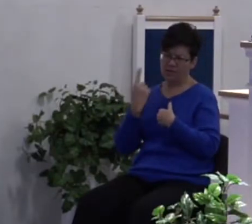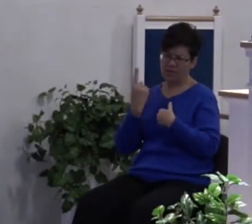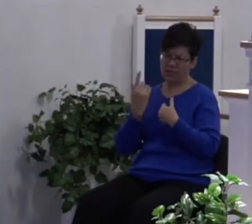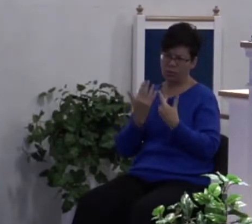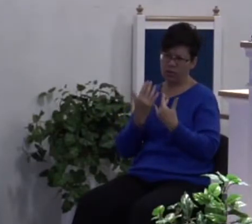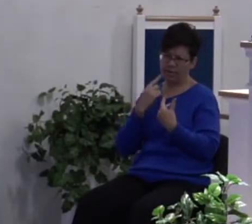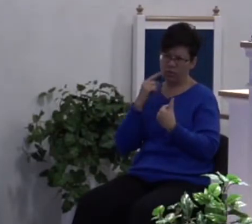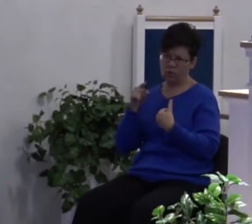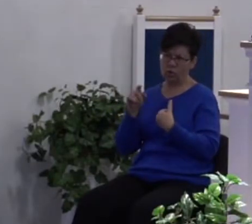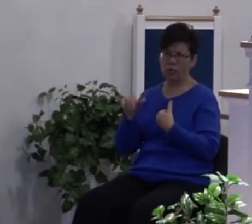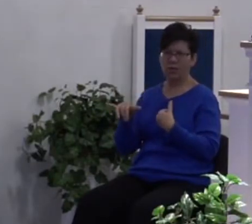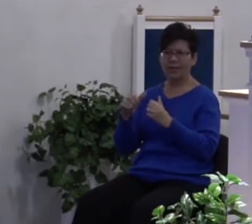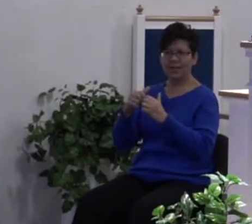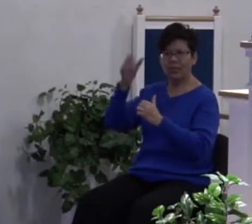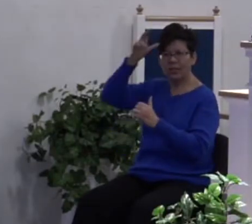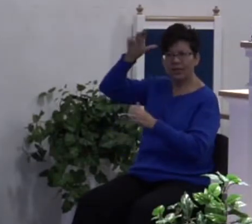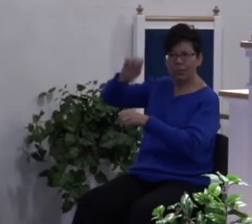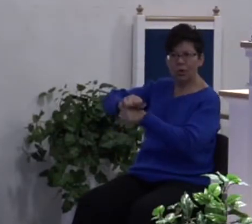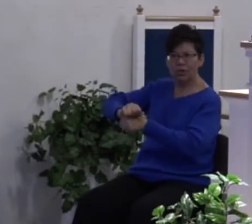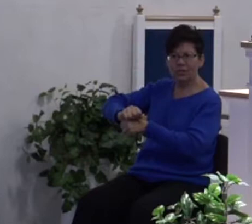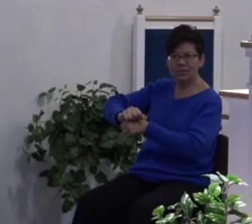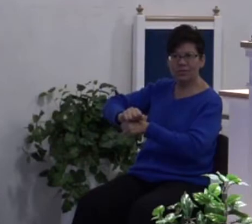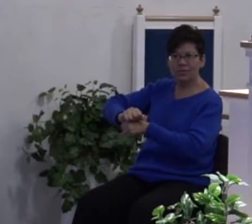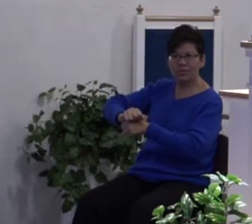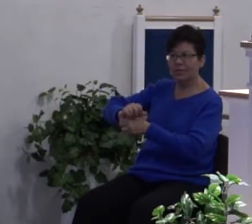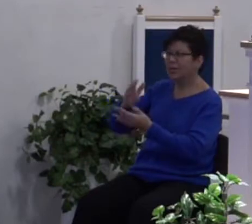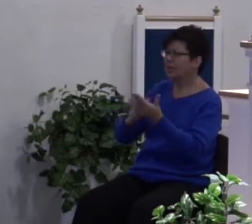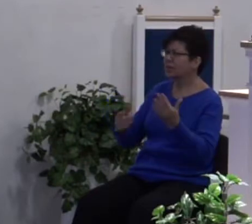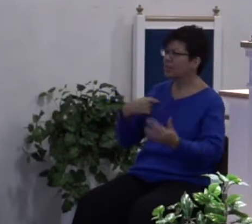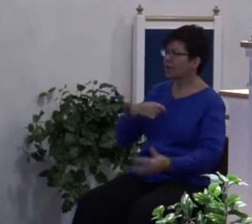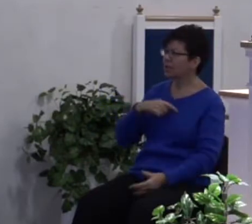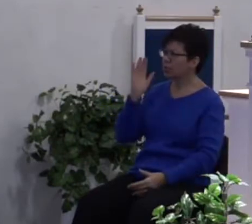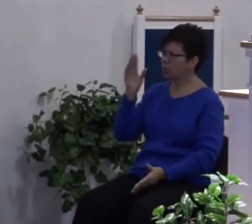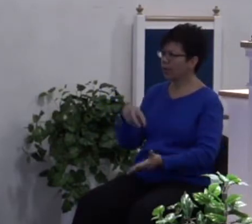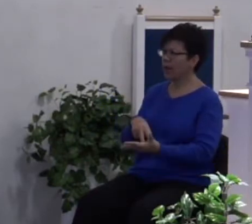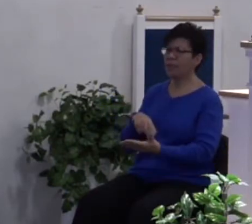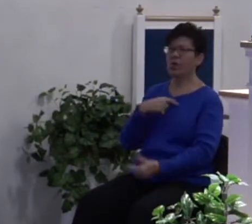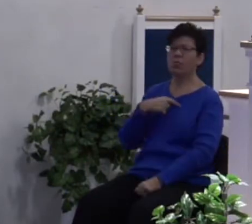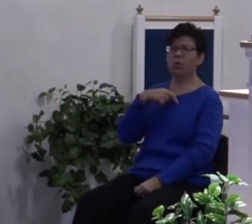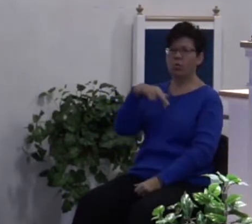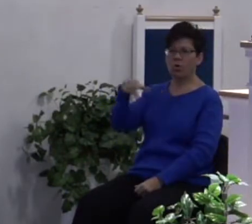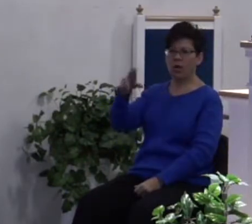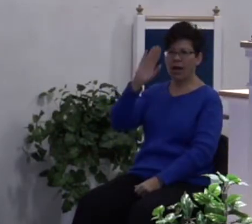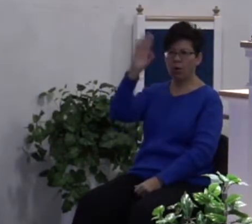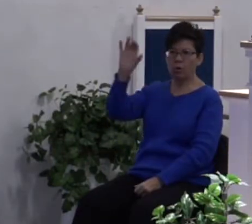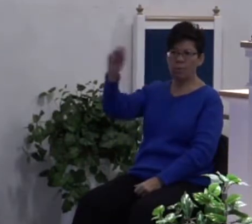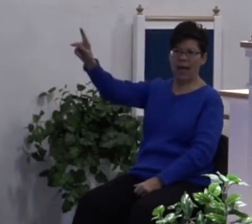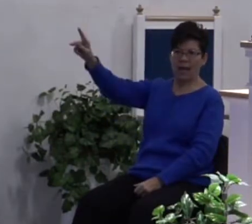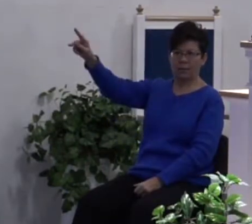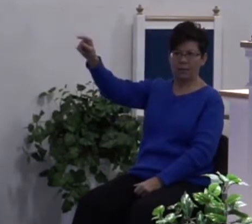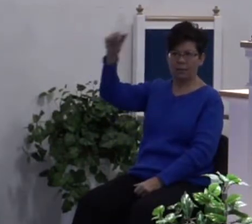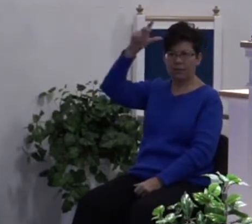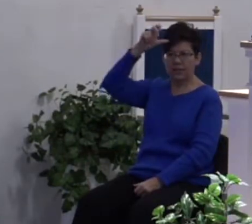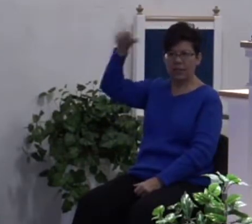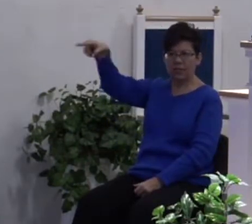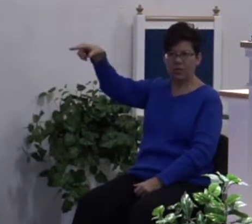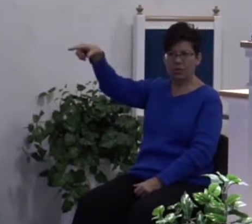That's the way he does. Some of us will get up and walk right out and go back. Get another good whooping.